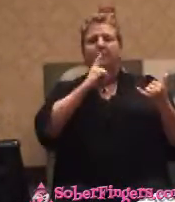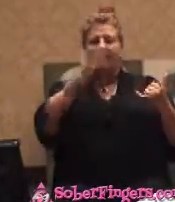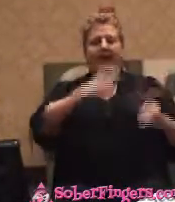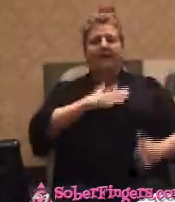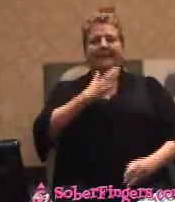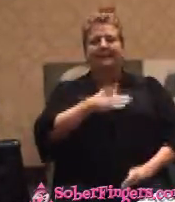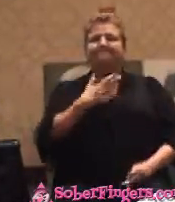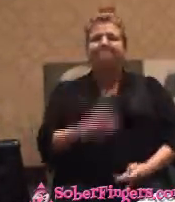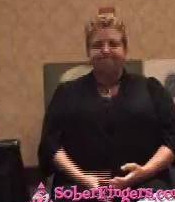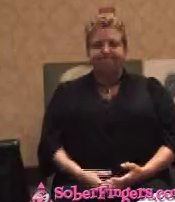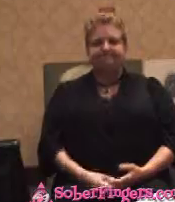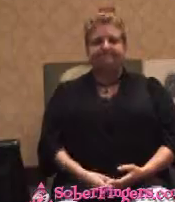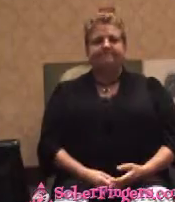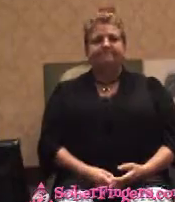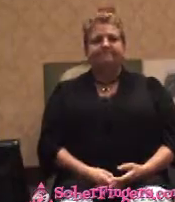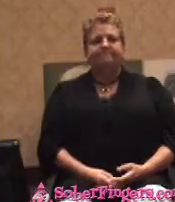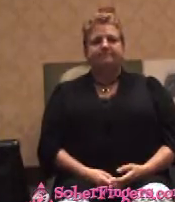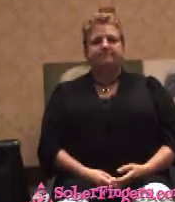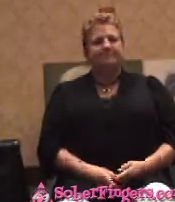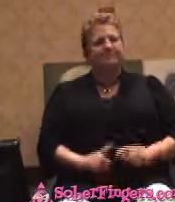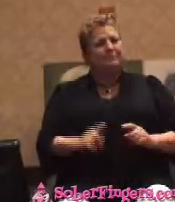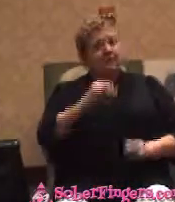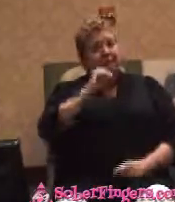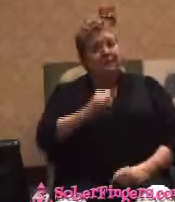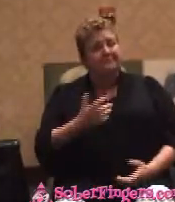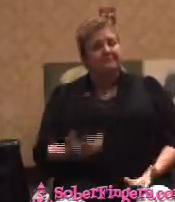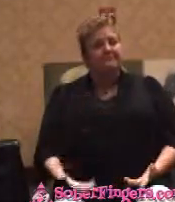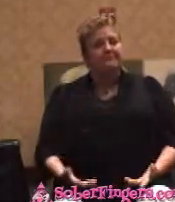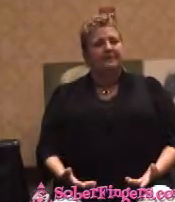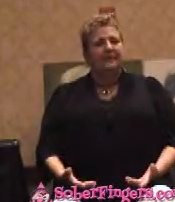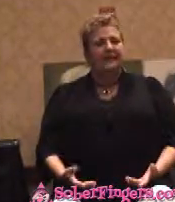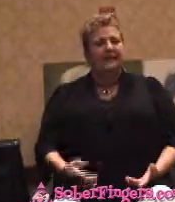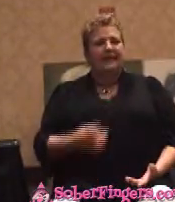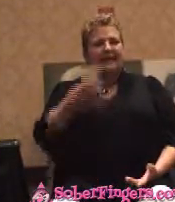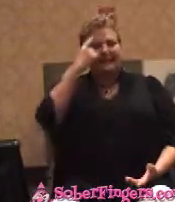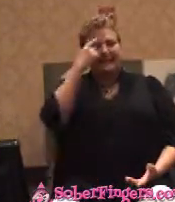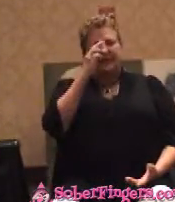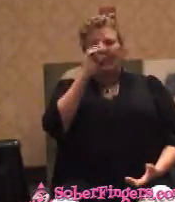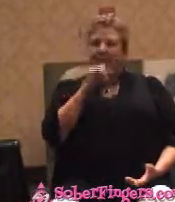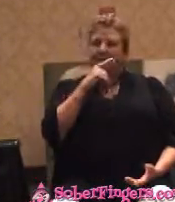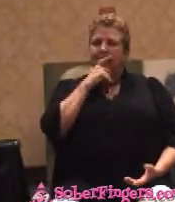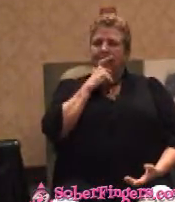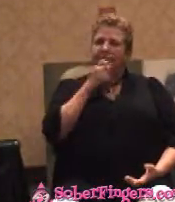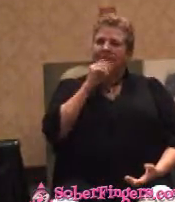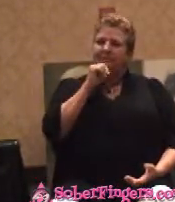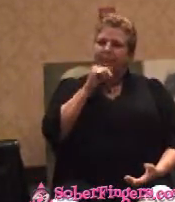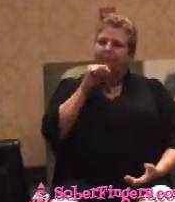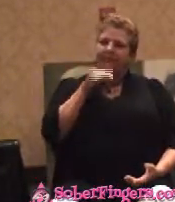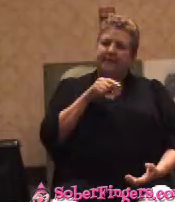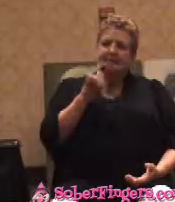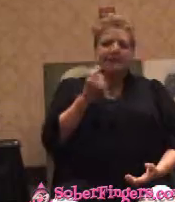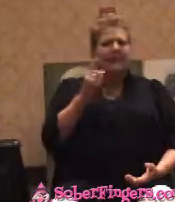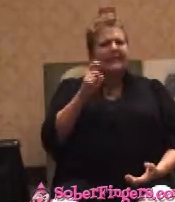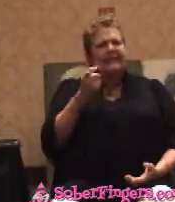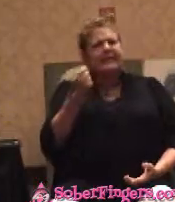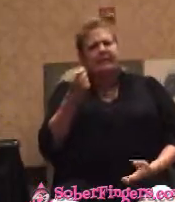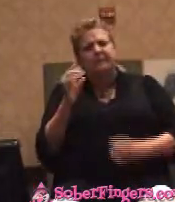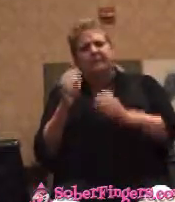I would think. And I'd think, well, if it's not this, it must be something a little more of this, a little different kind,